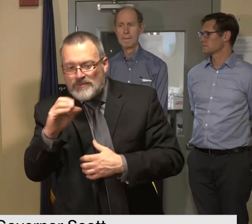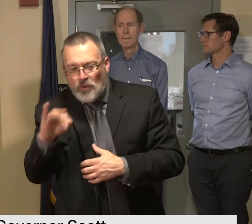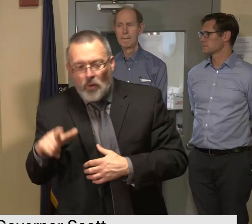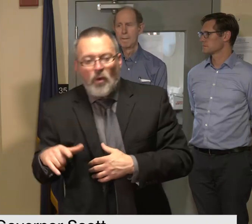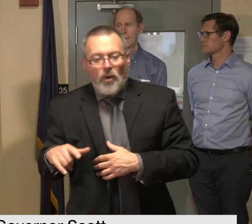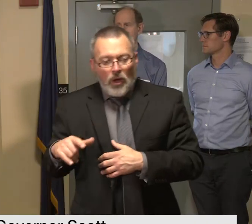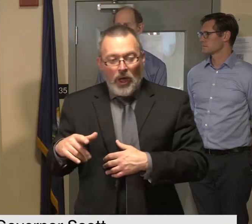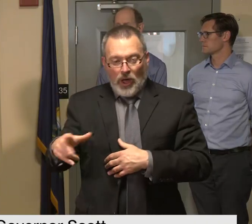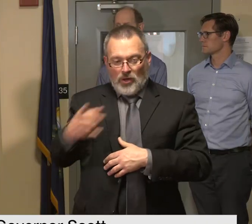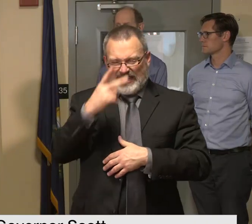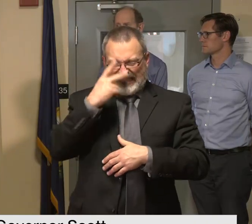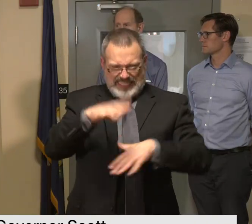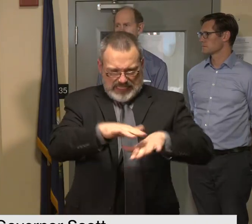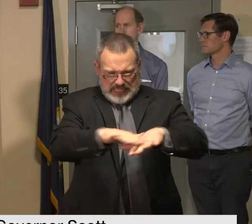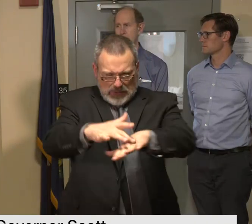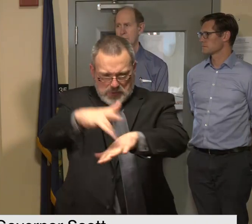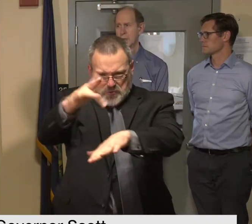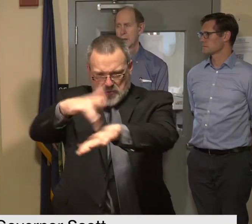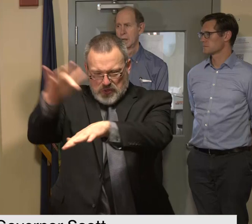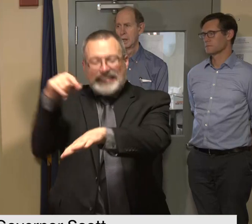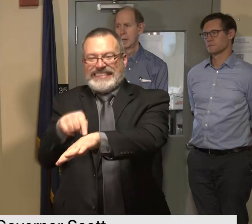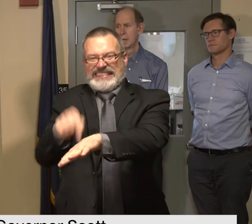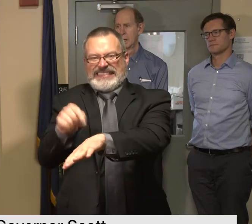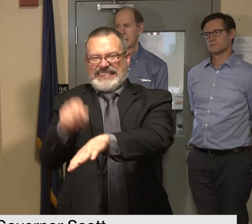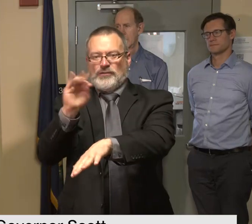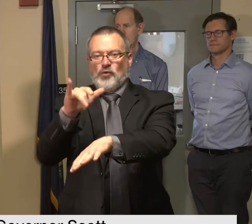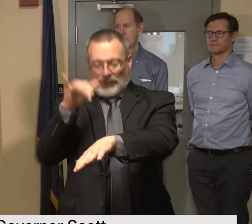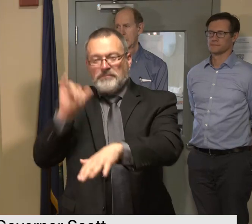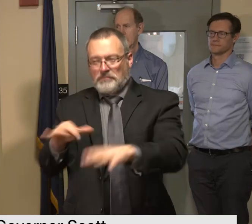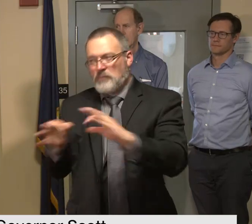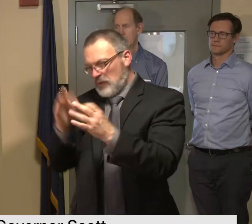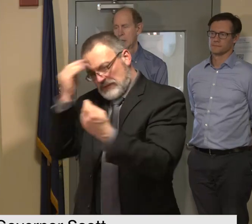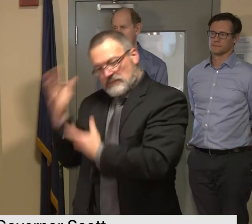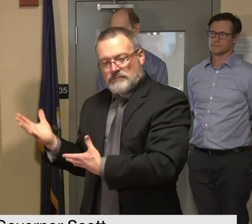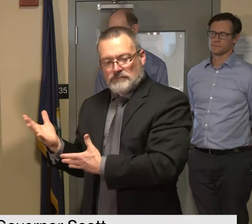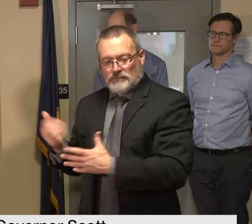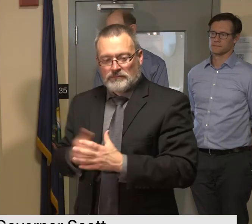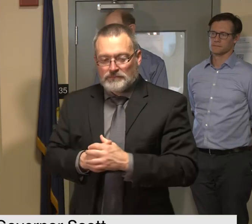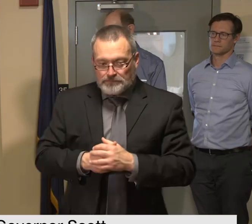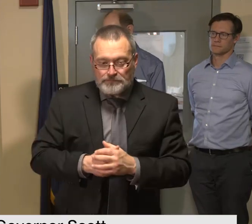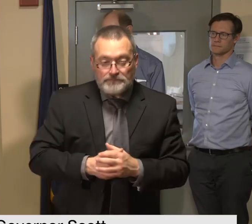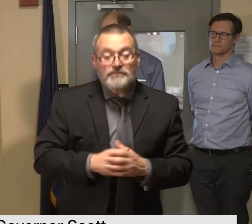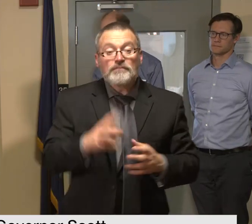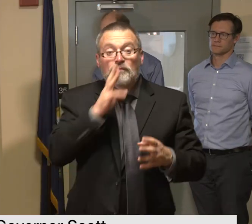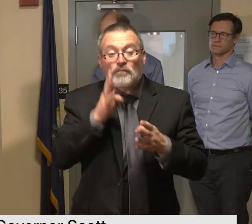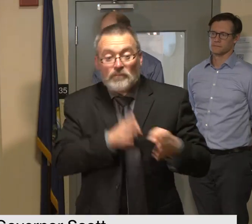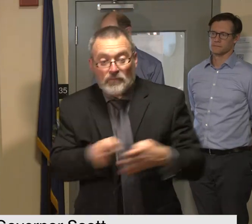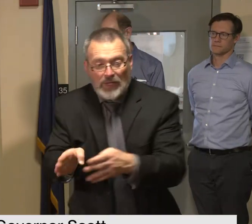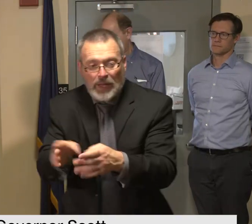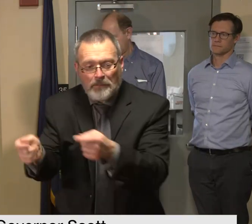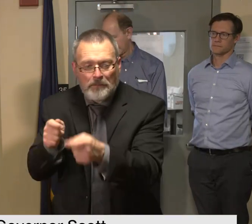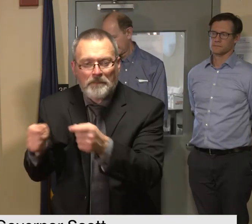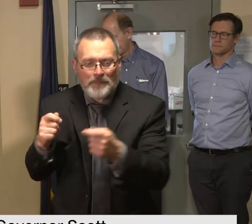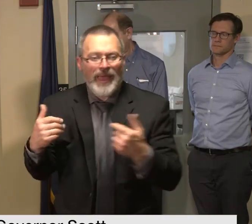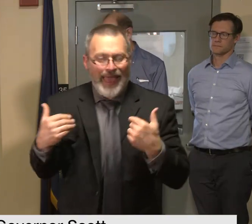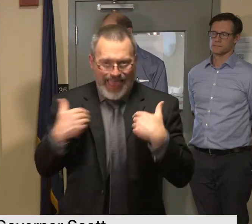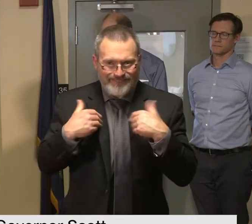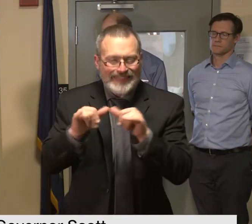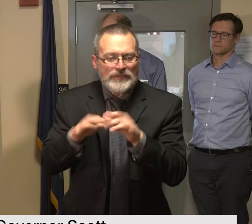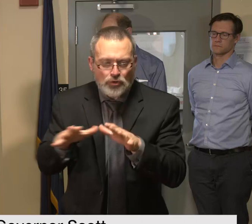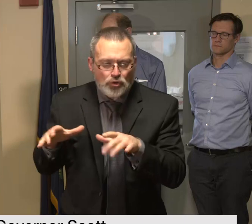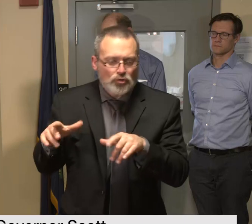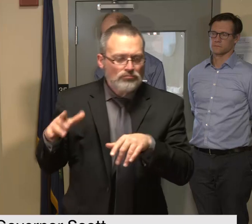in their home and finally our team of river management engineers is still in the very